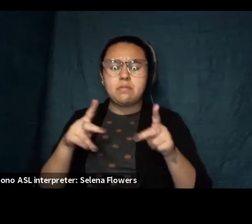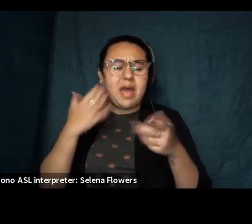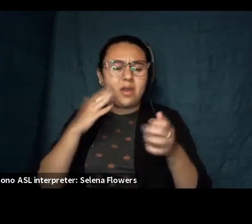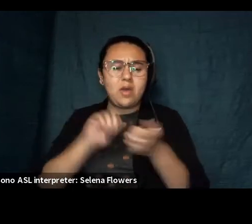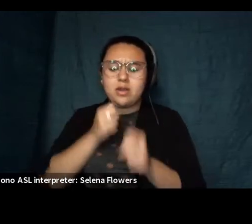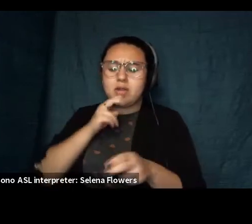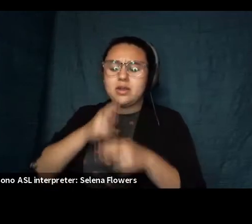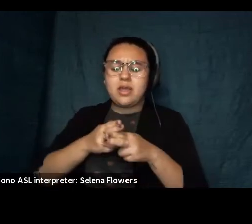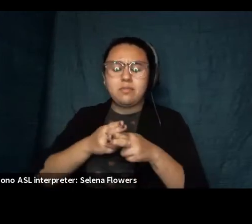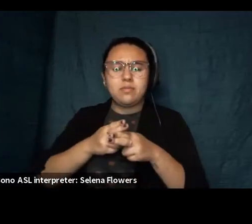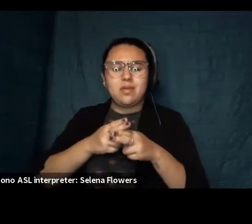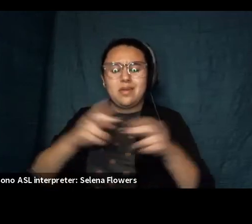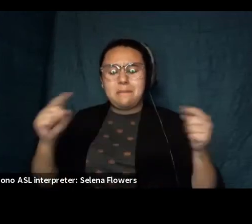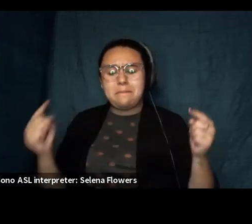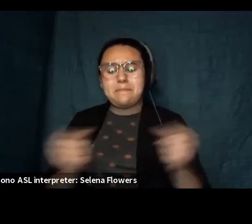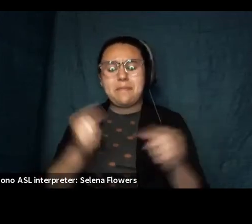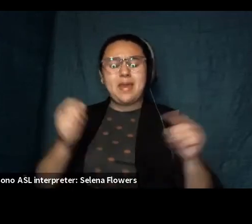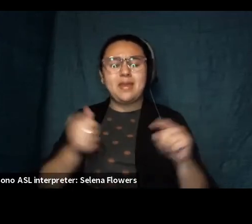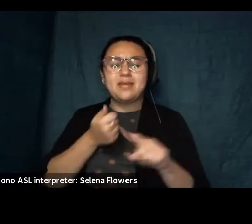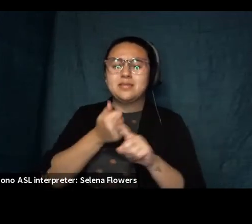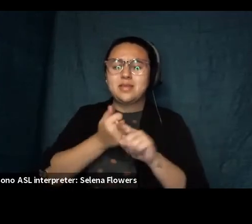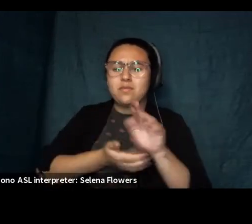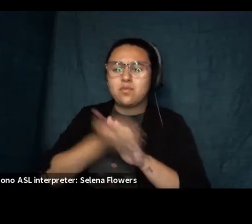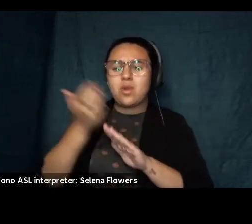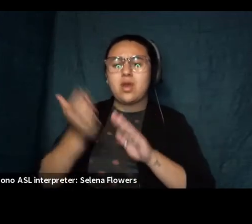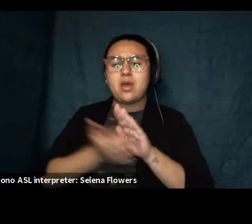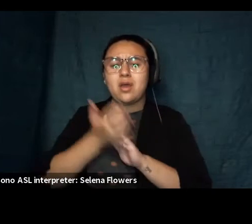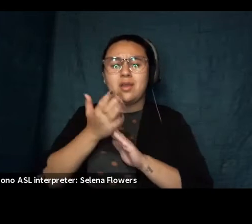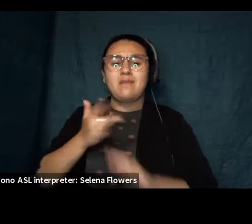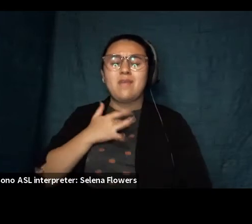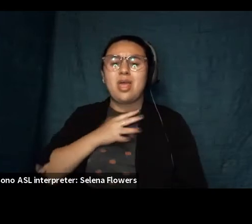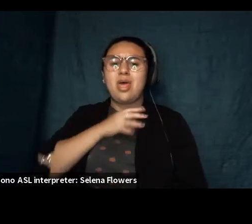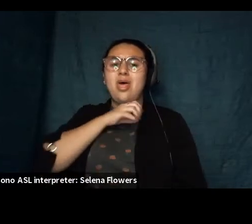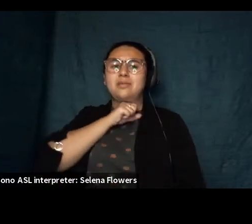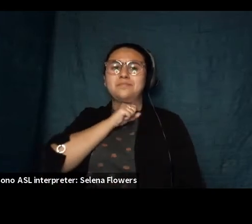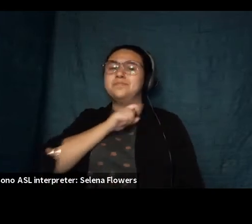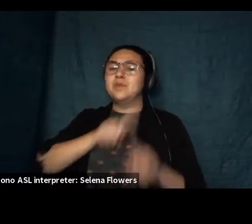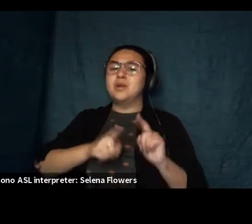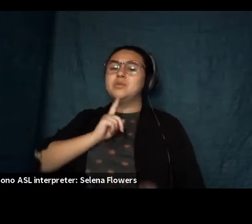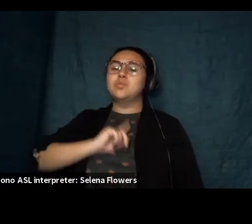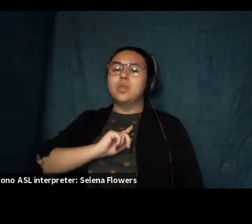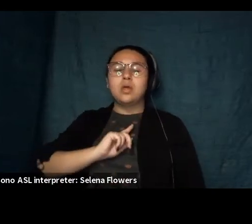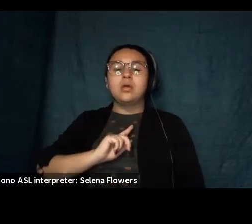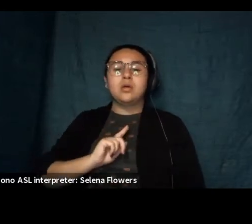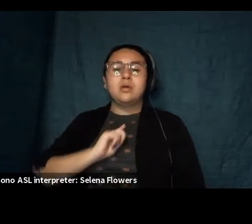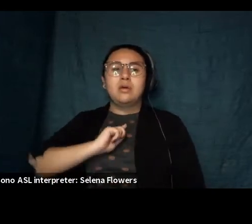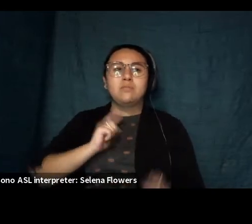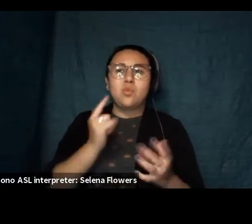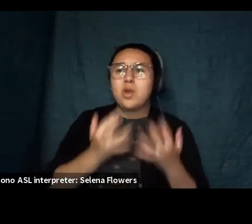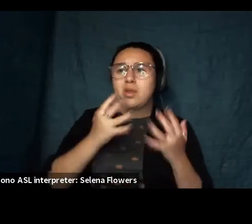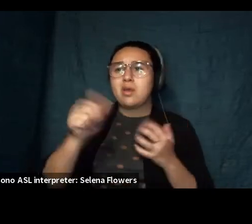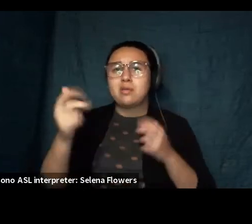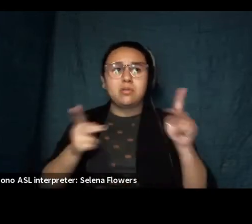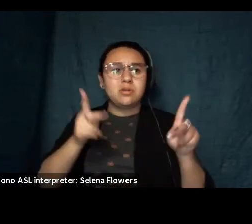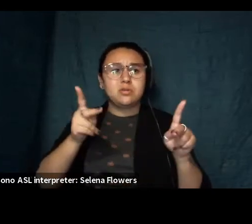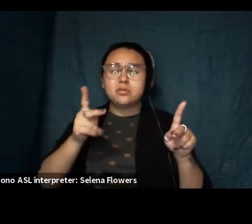the harder i push it or it's the stone in my mouth i can't quite seem to swallow i'm not waiting for someone else to tell me